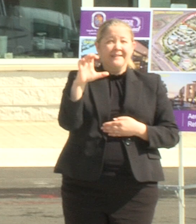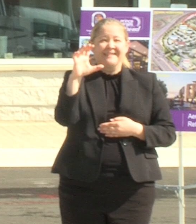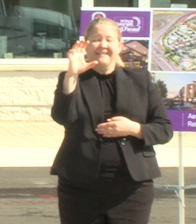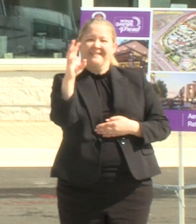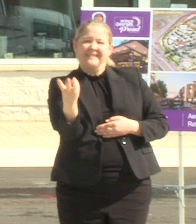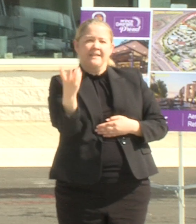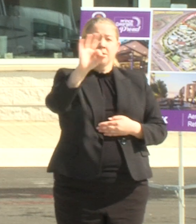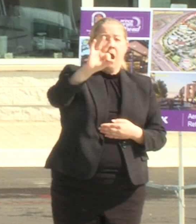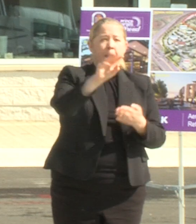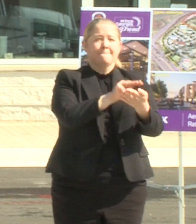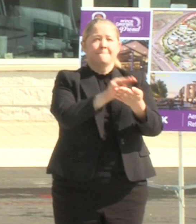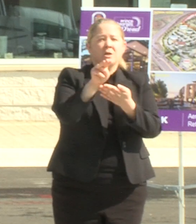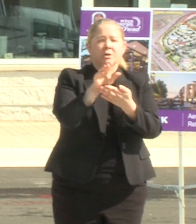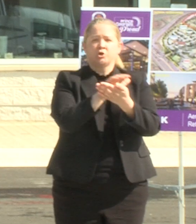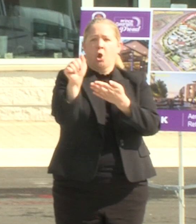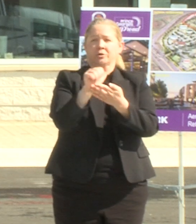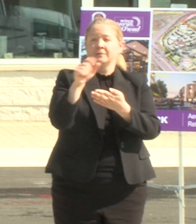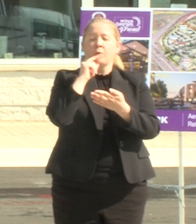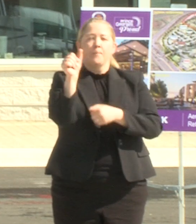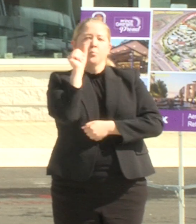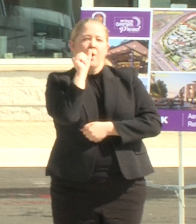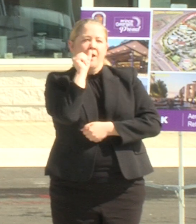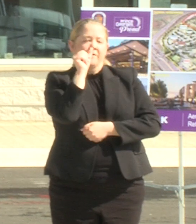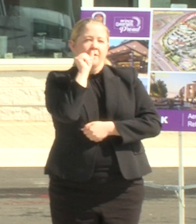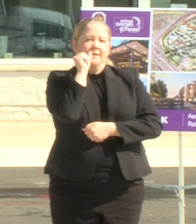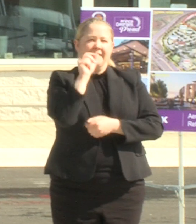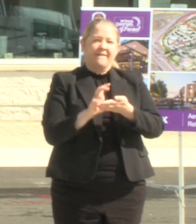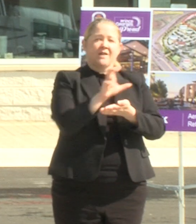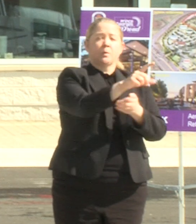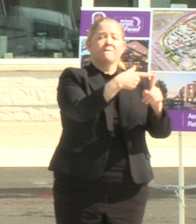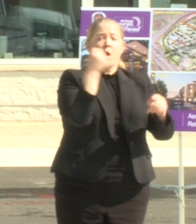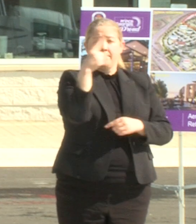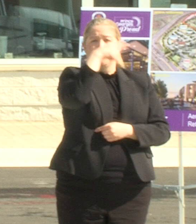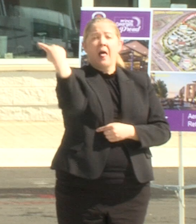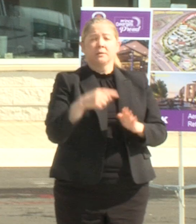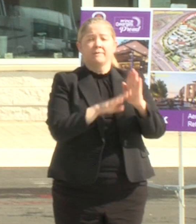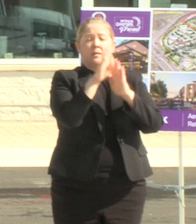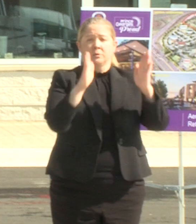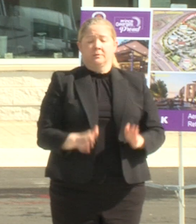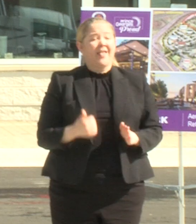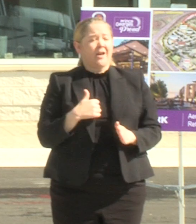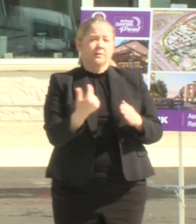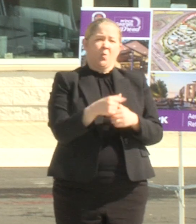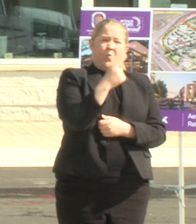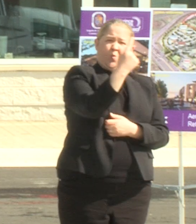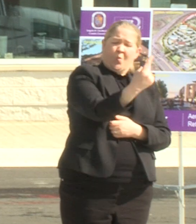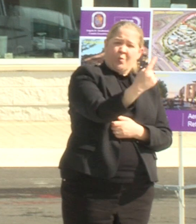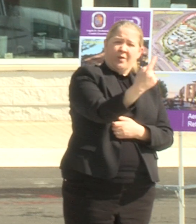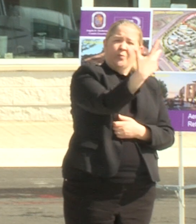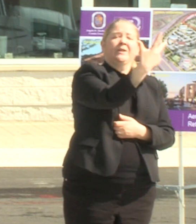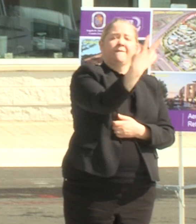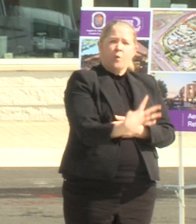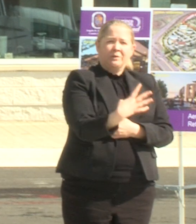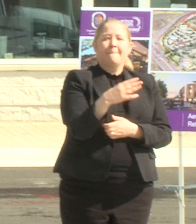million dollars in private investment by black developers that's three quarters of a billion dollars along